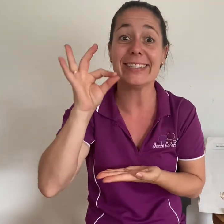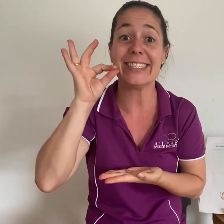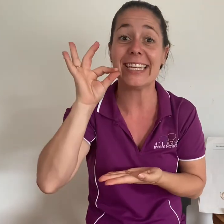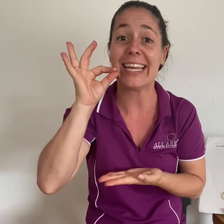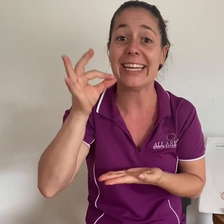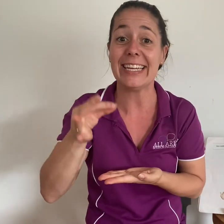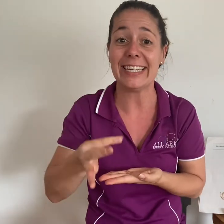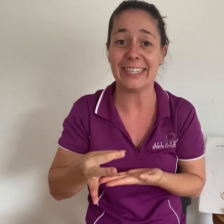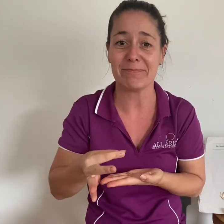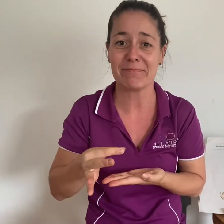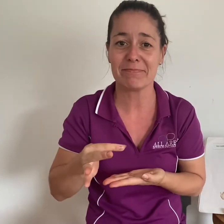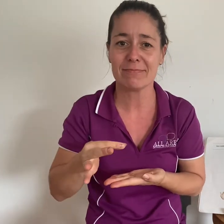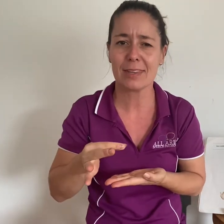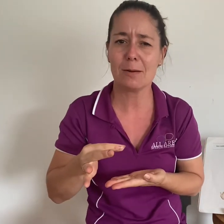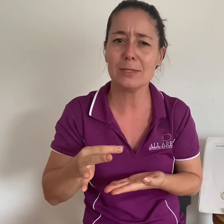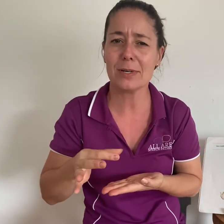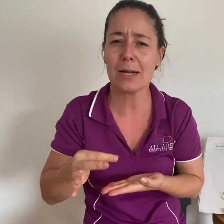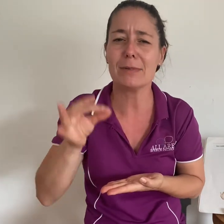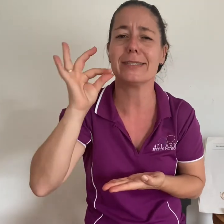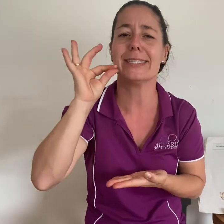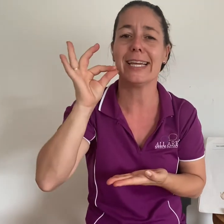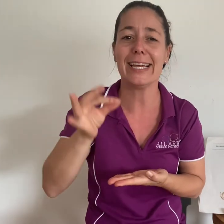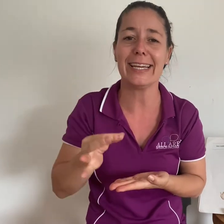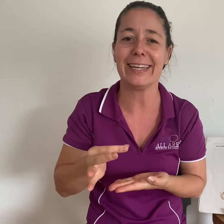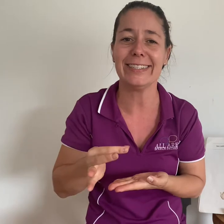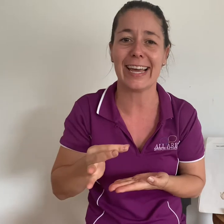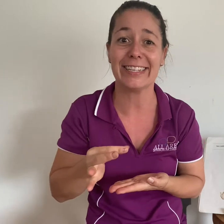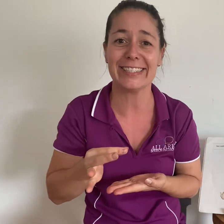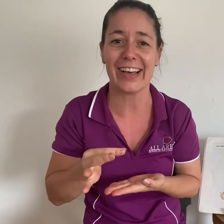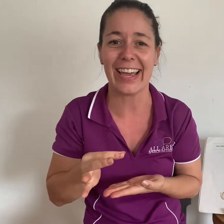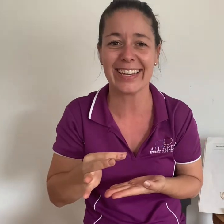tea I wonder what gum nut tea tastes like